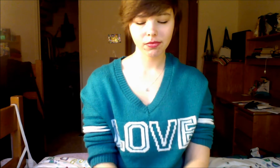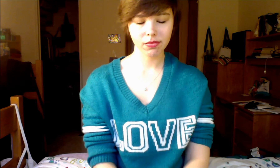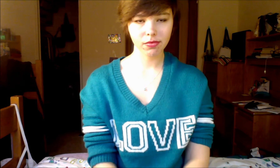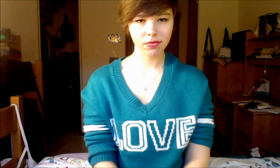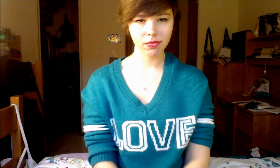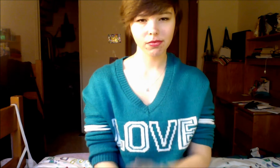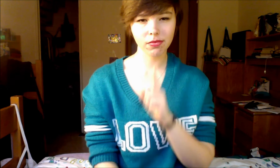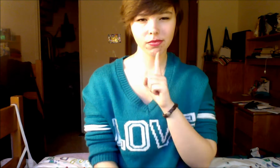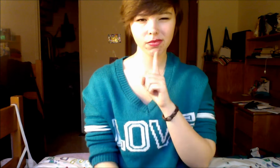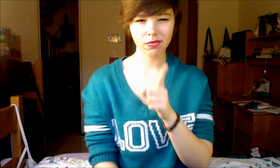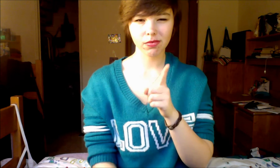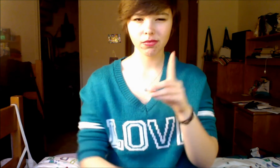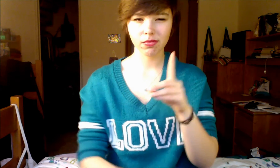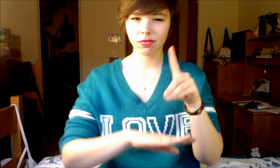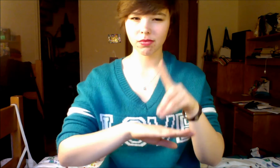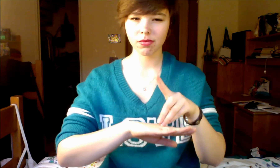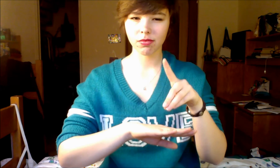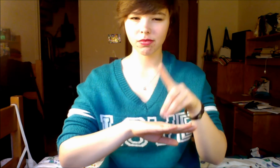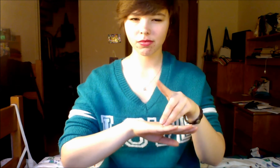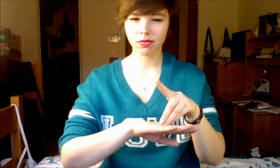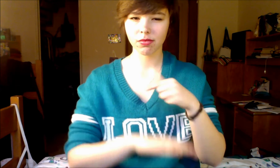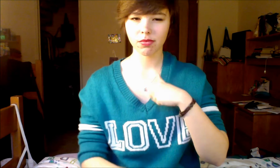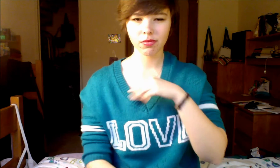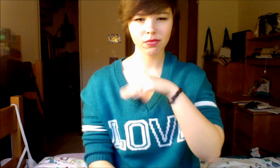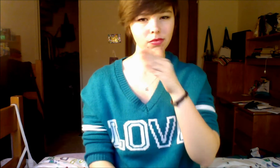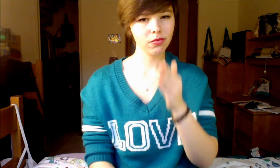I've never seen a diamond in the flesh